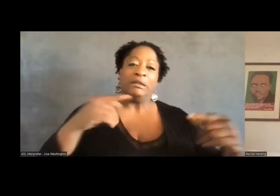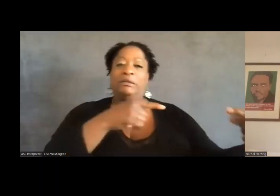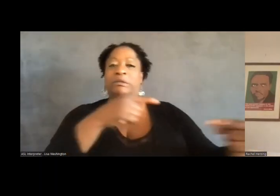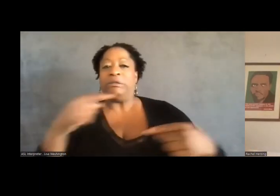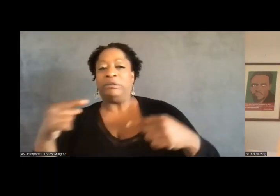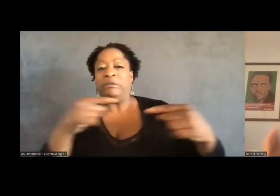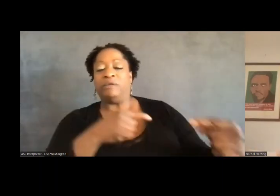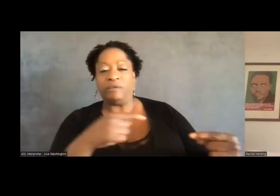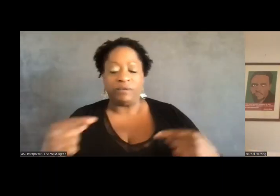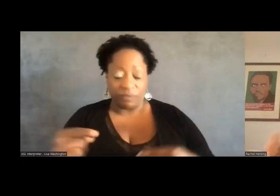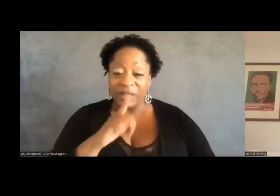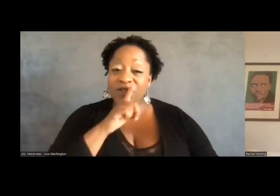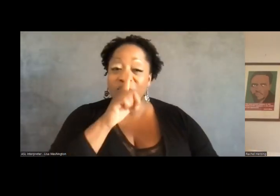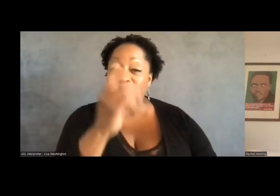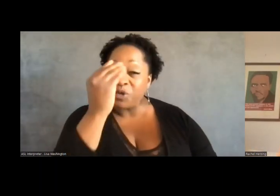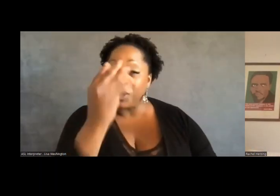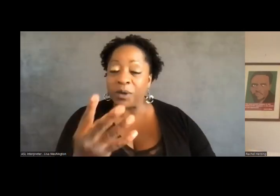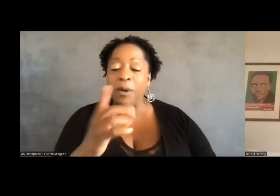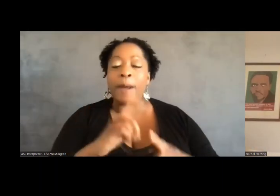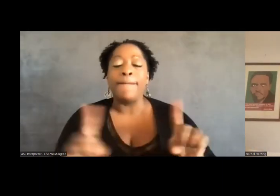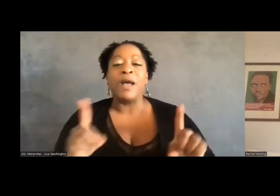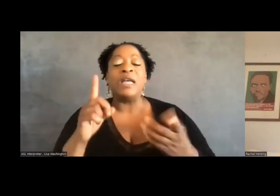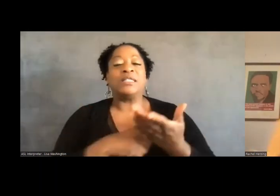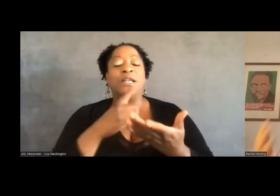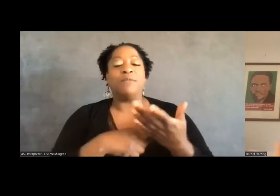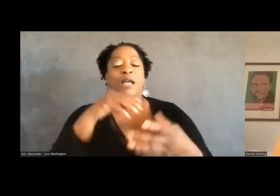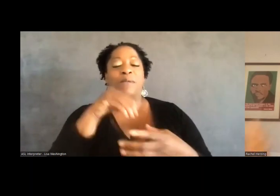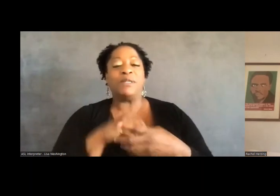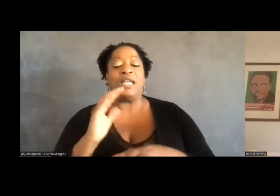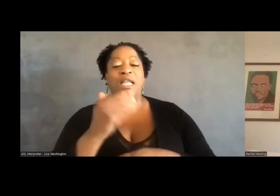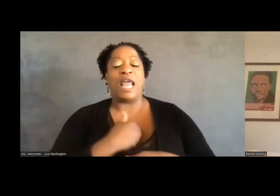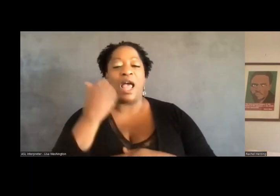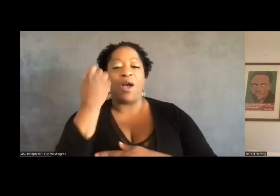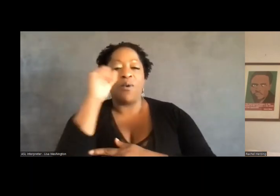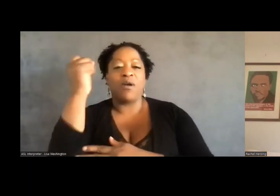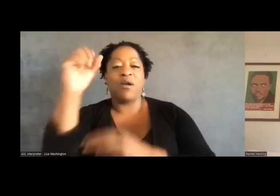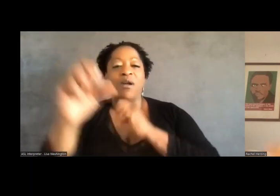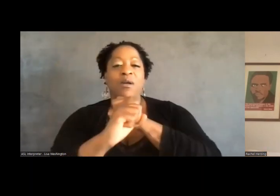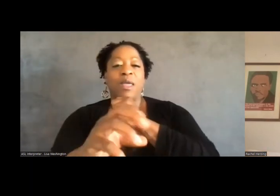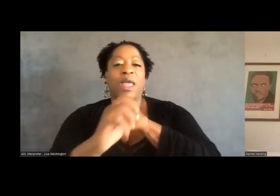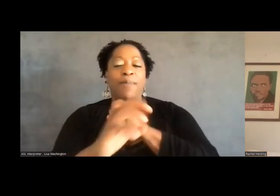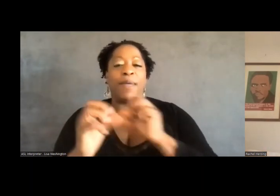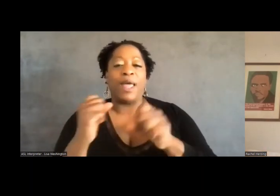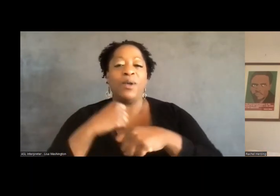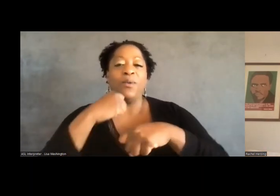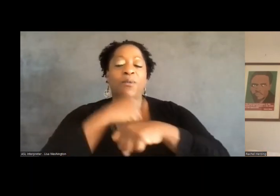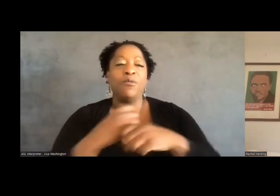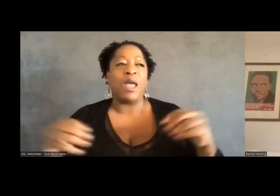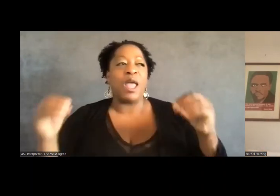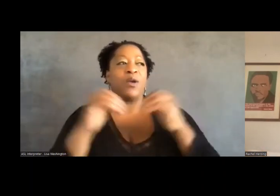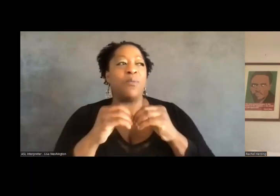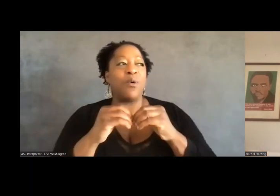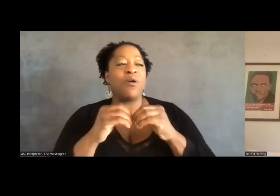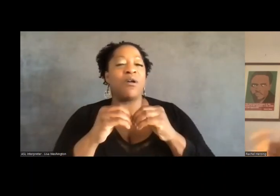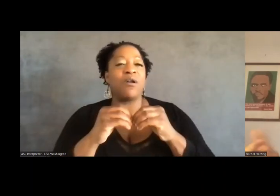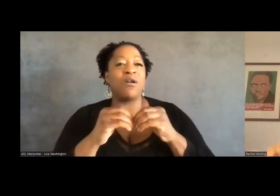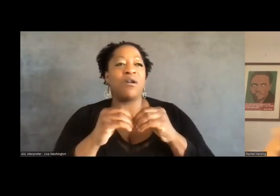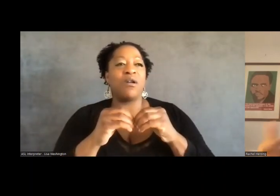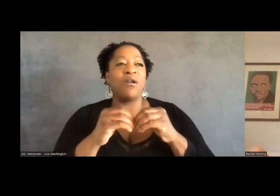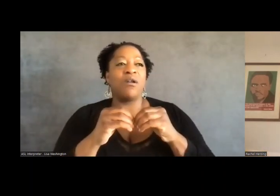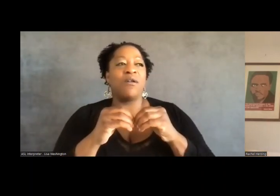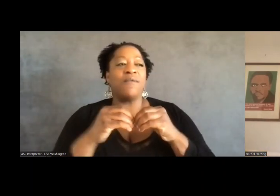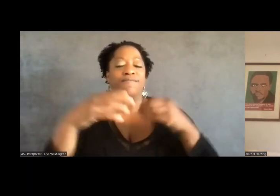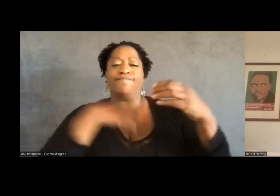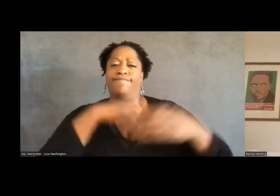true, but I feel like sometimes in our movements, we make a lot more of that than is necessary. And I think we create,